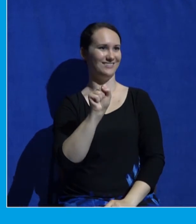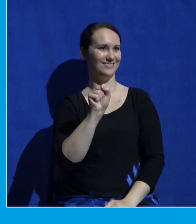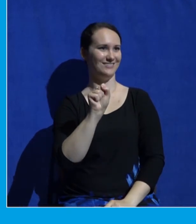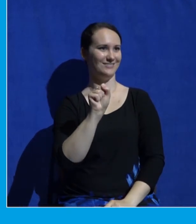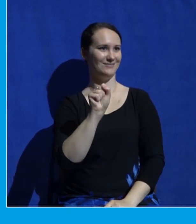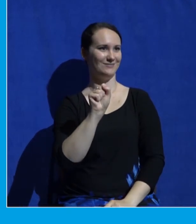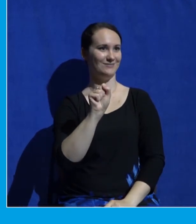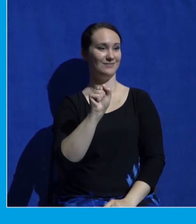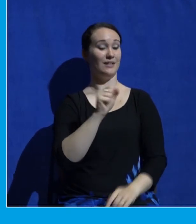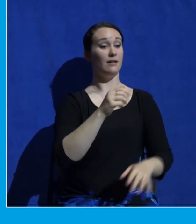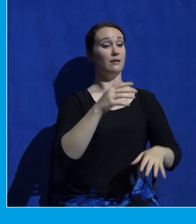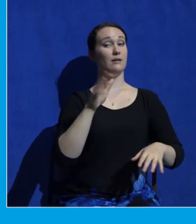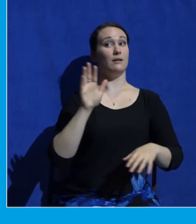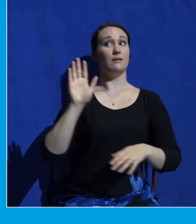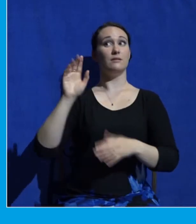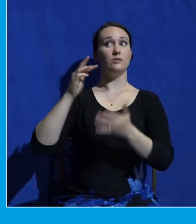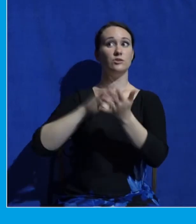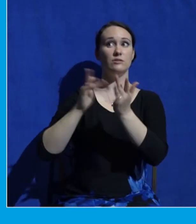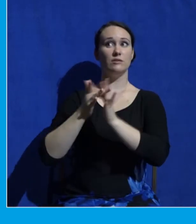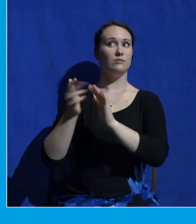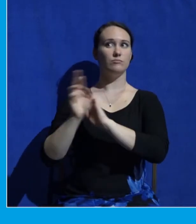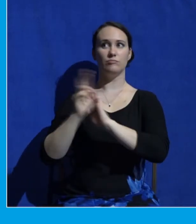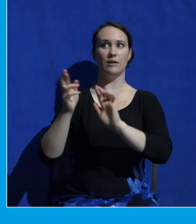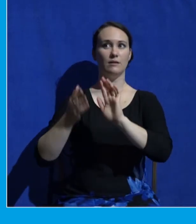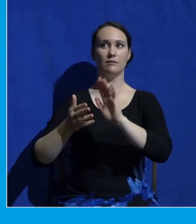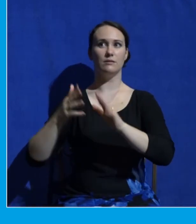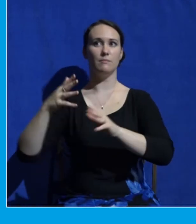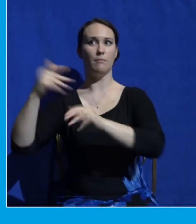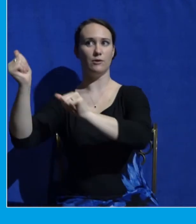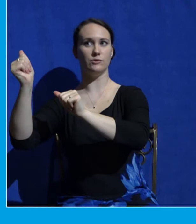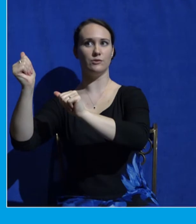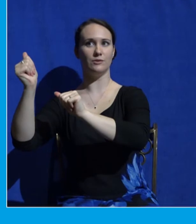Departure is the Greek word for exodus.